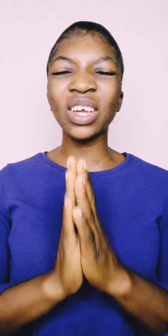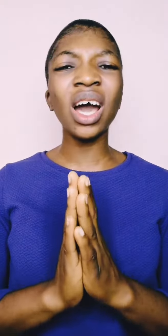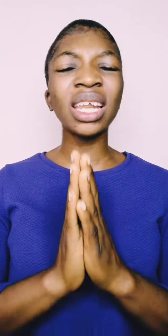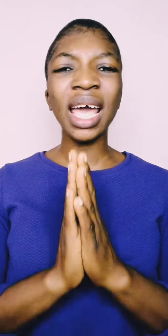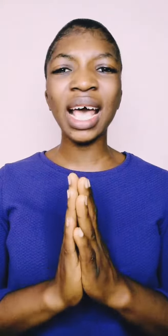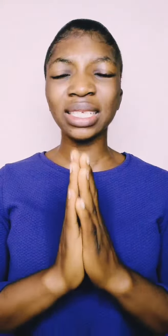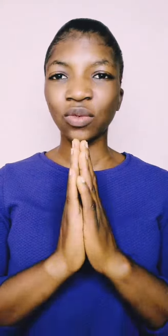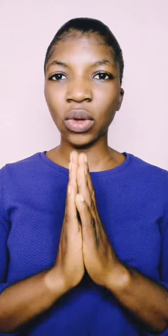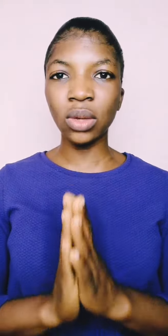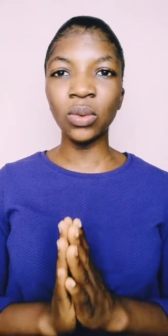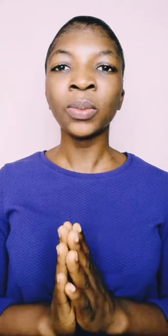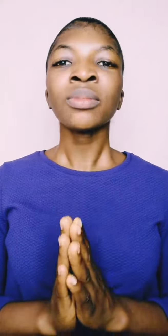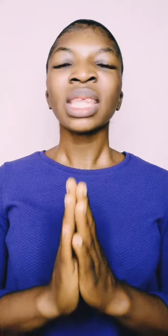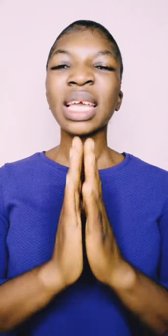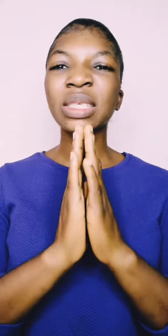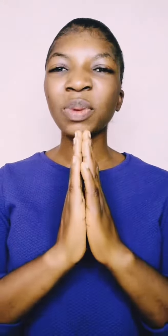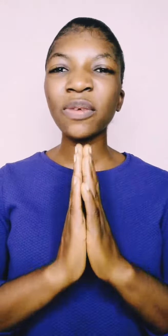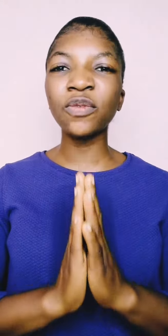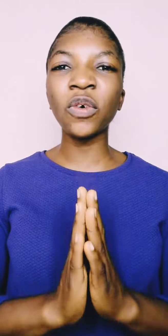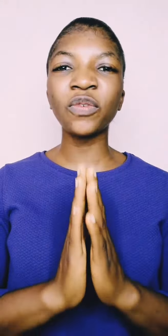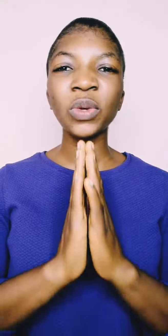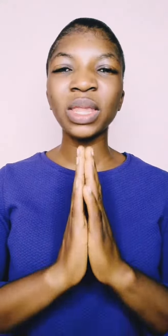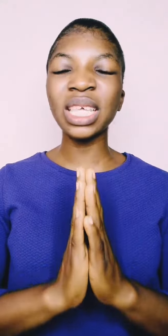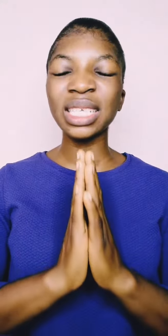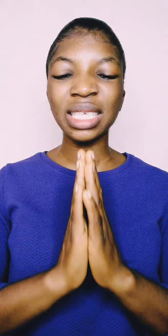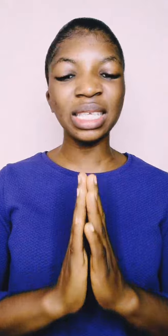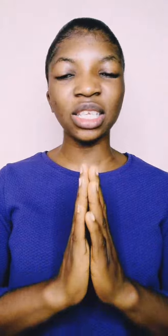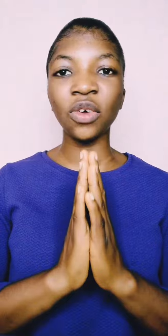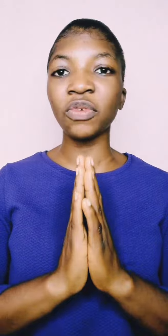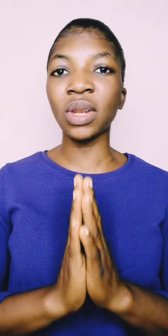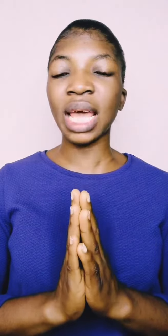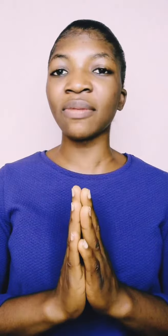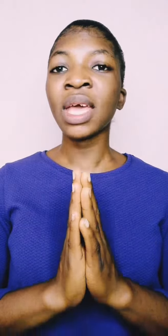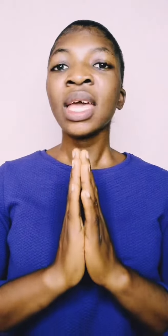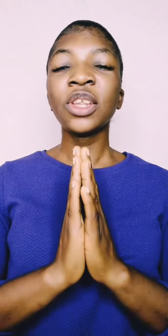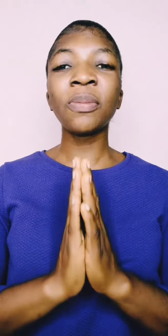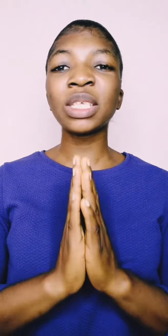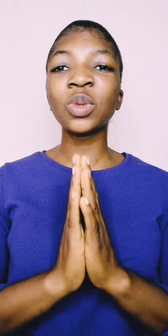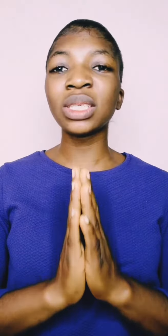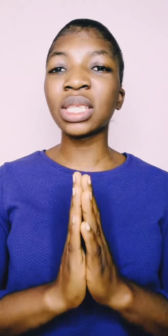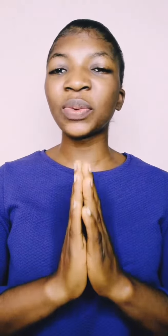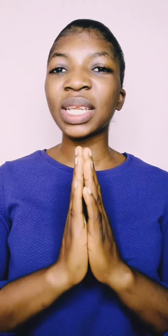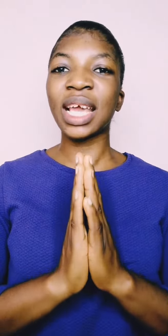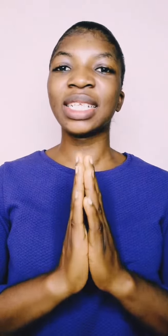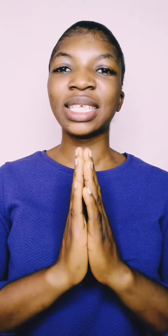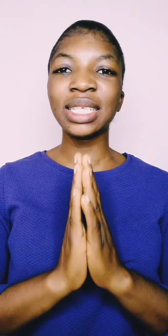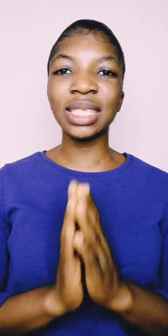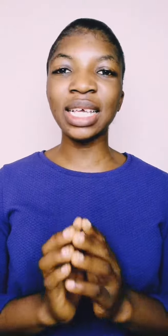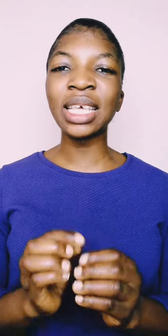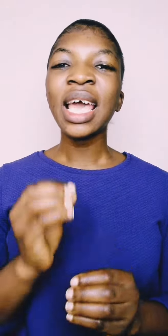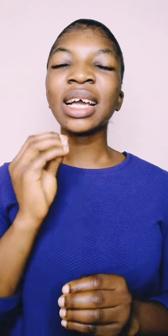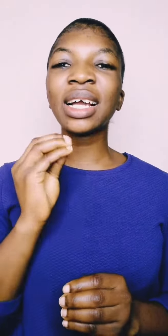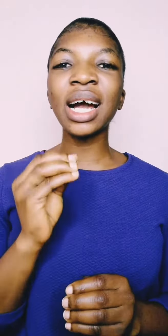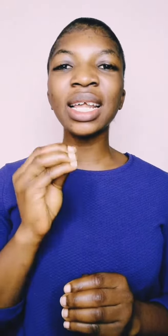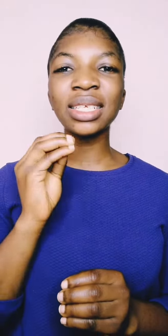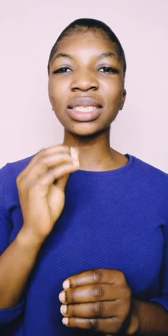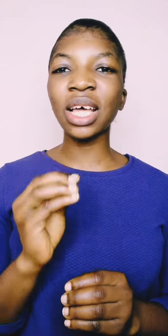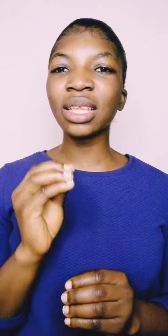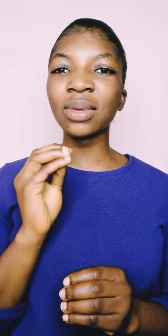God has for you is being fulfilled this season of your life. Numbers 23, 19 says, God is not the